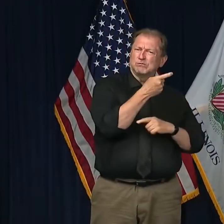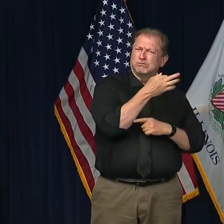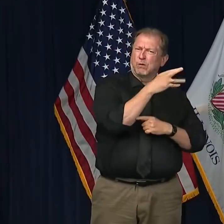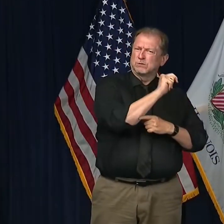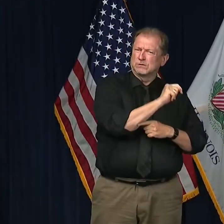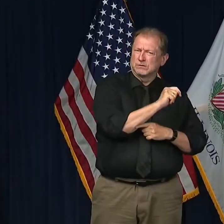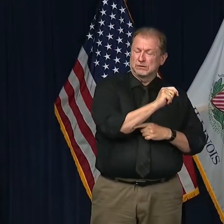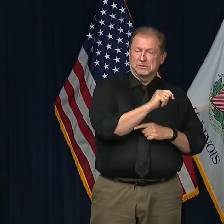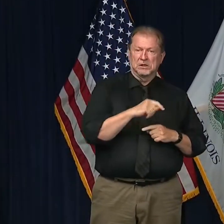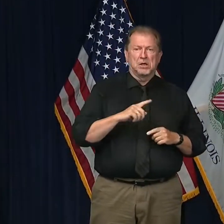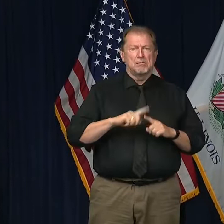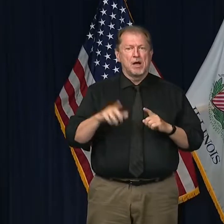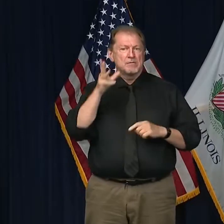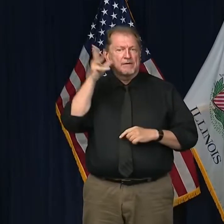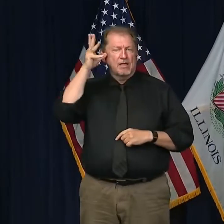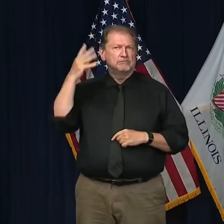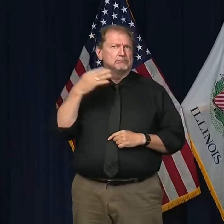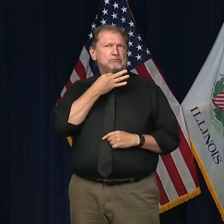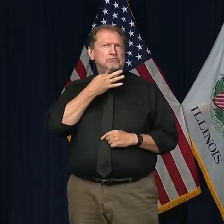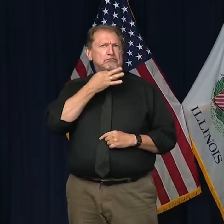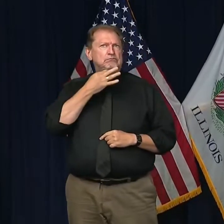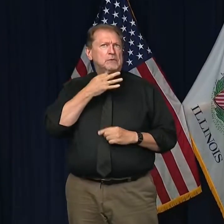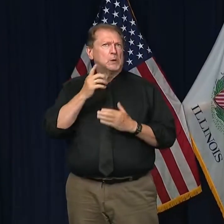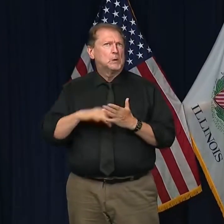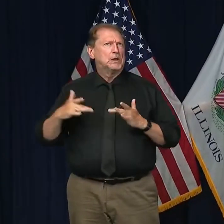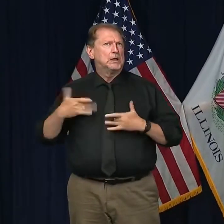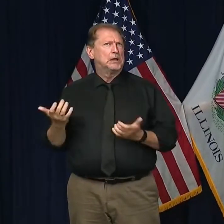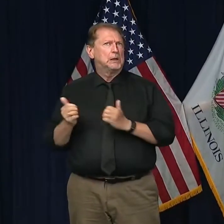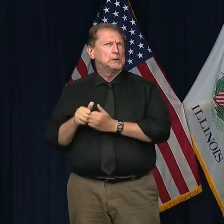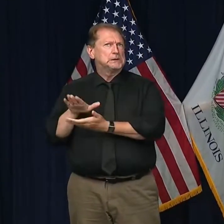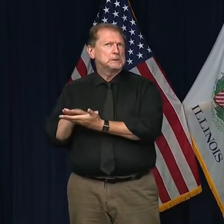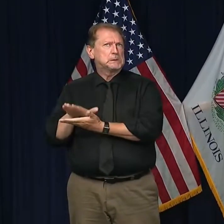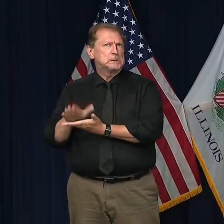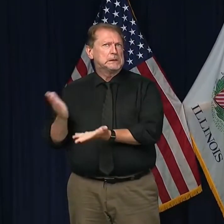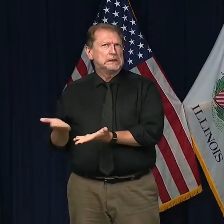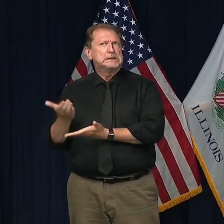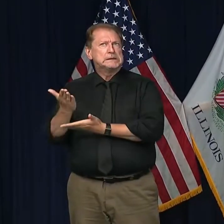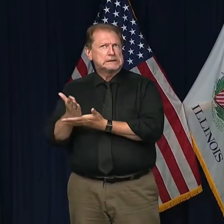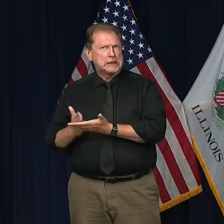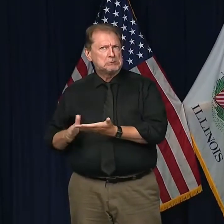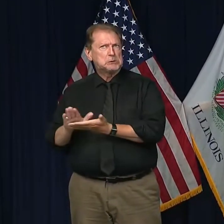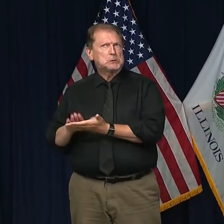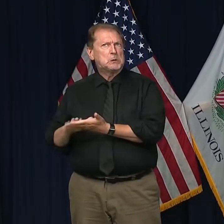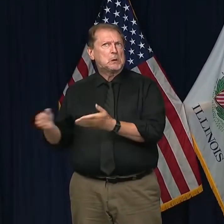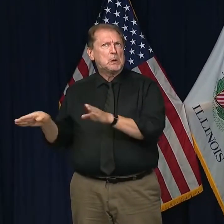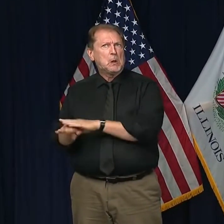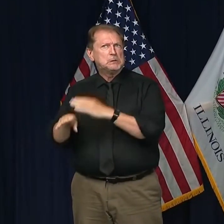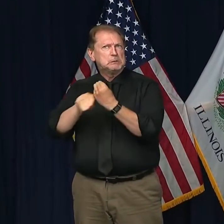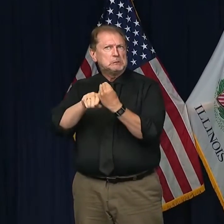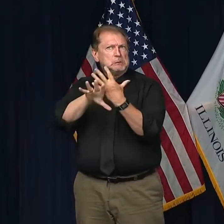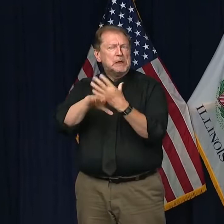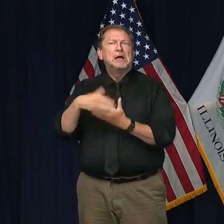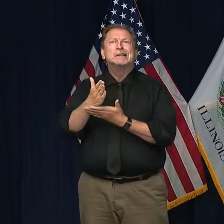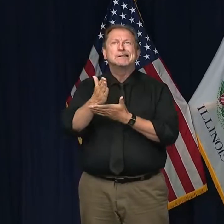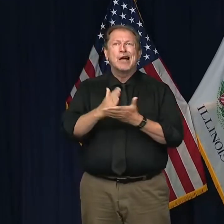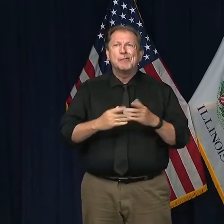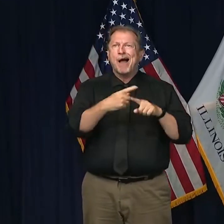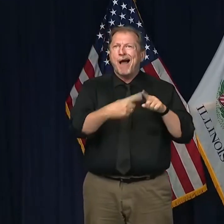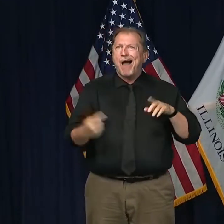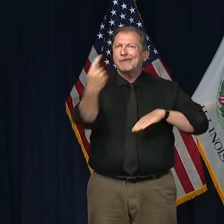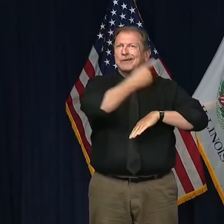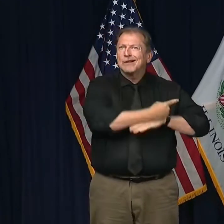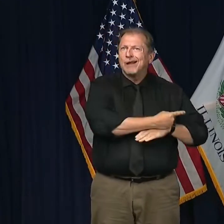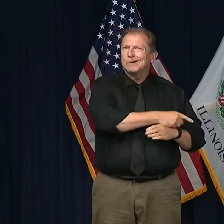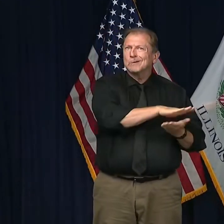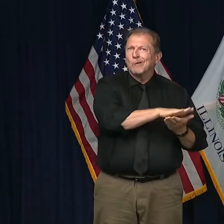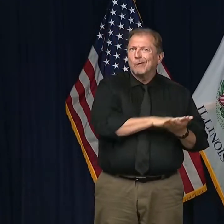Yeah. One district is already, Barrington has decided to go to all remote. Others are considering it. Would you feel good about